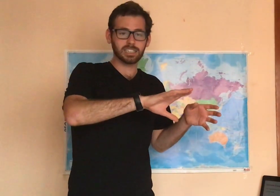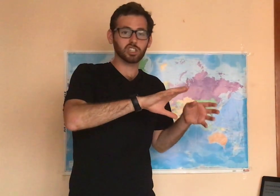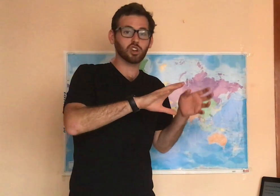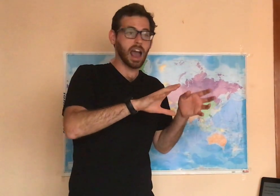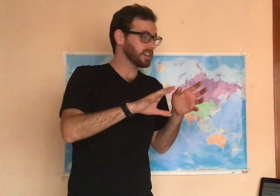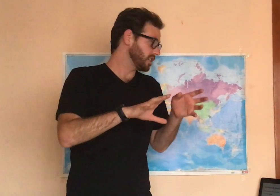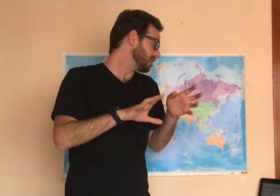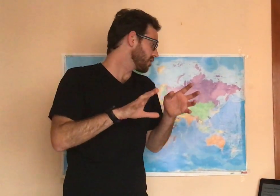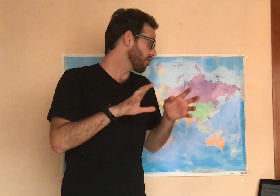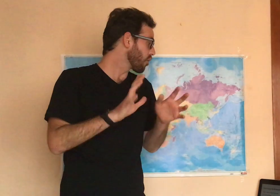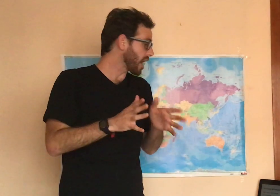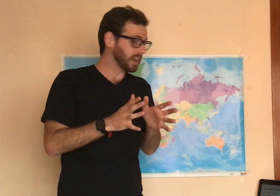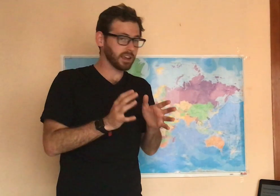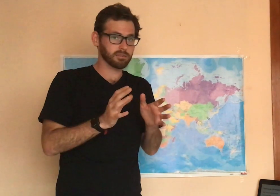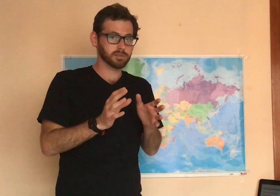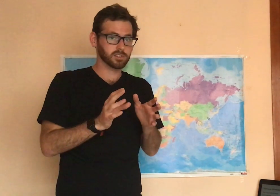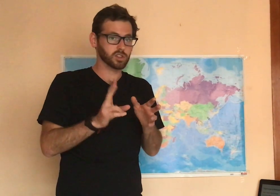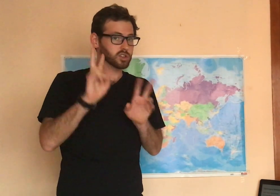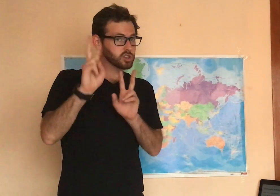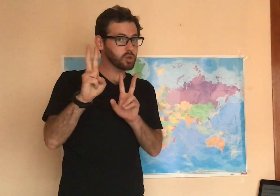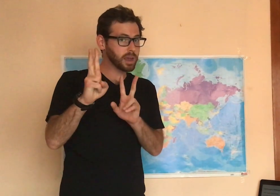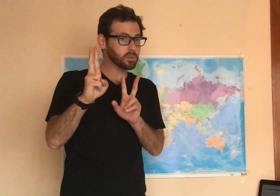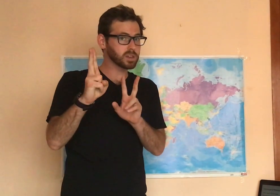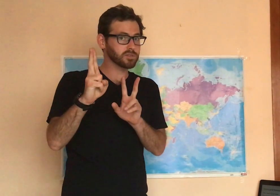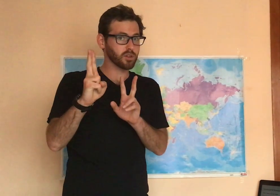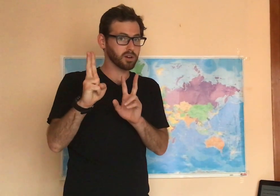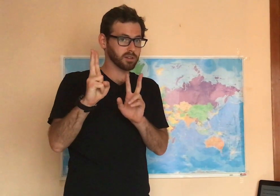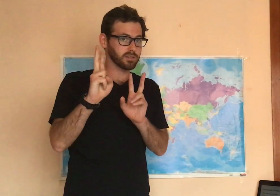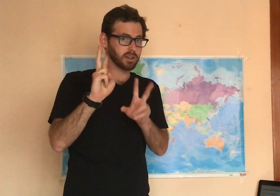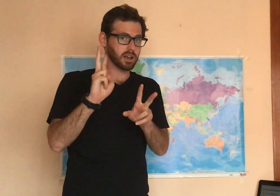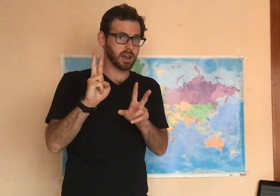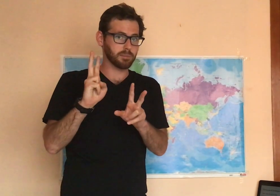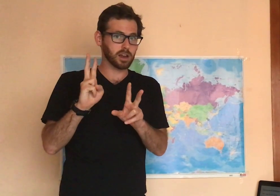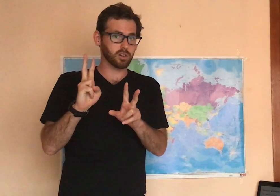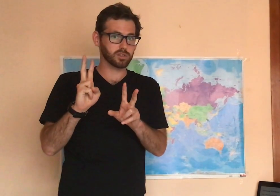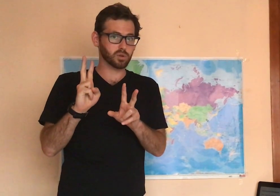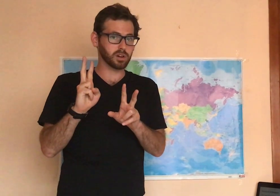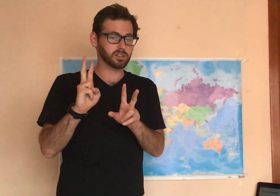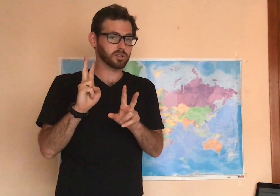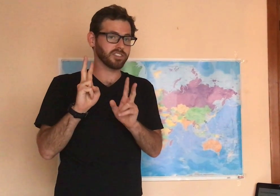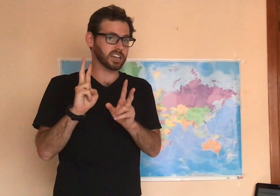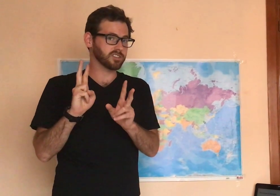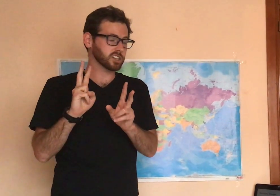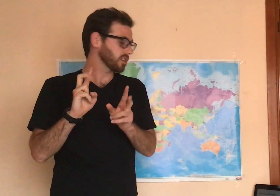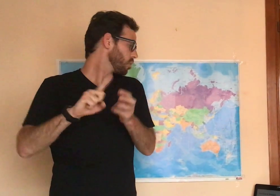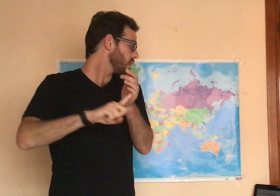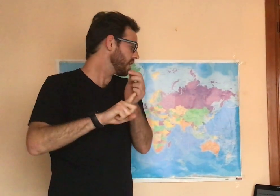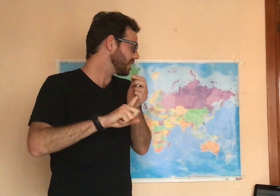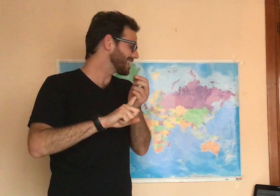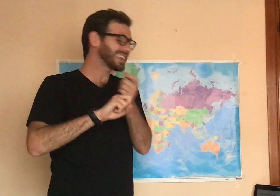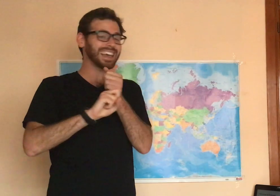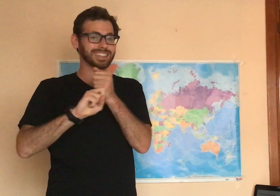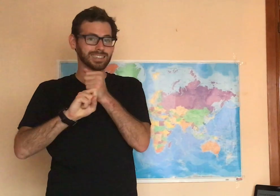and strategies for writing. So, there's two main ones for micro stories or flash fiction. One is KISS.